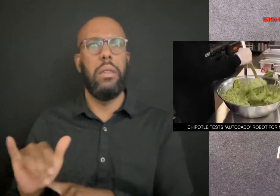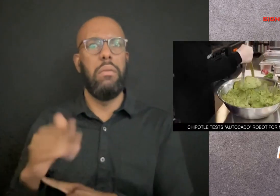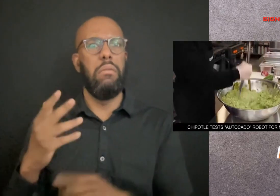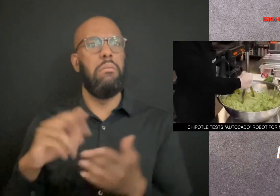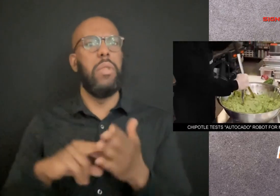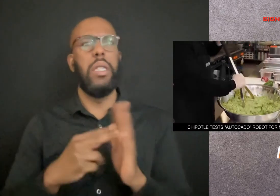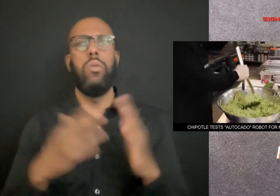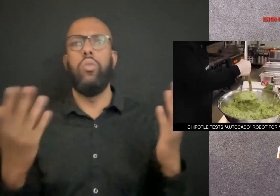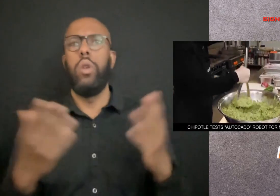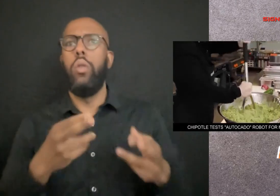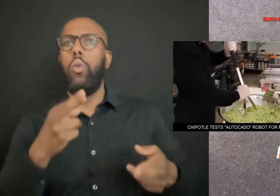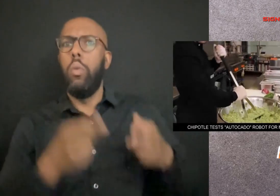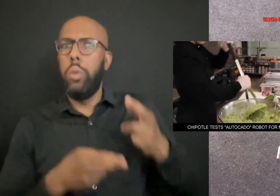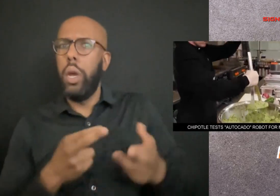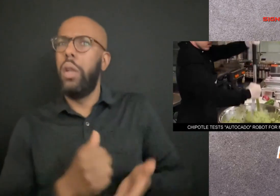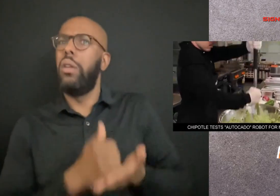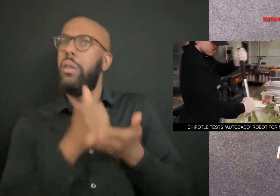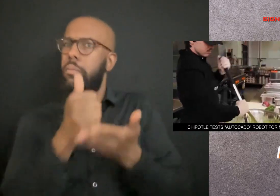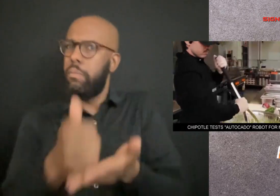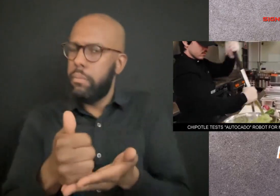That's a robot that helps make Tortilla chips.